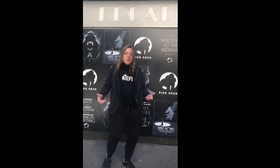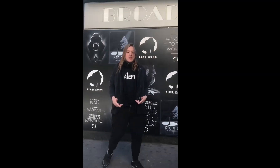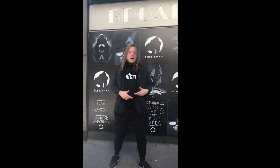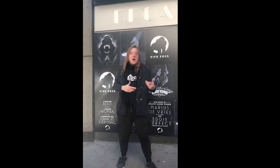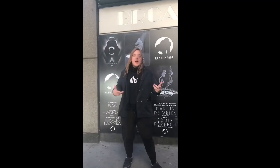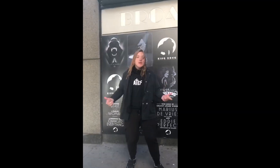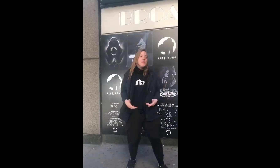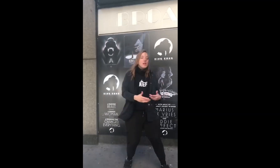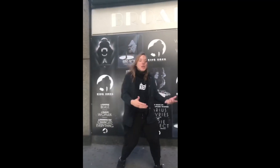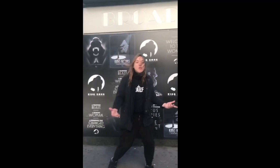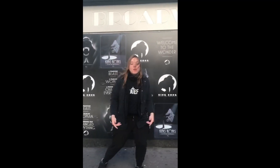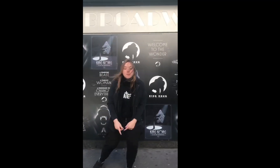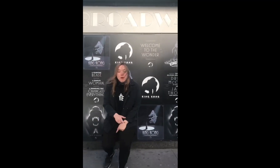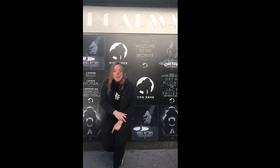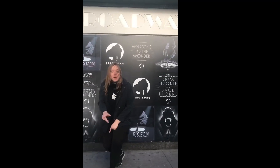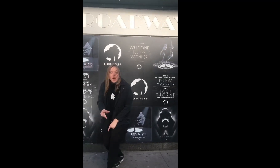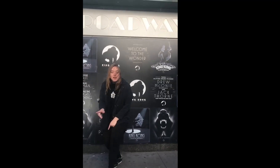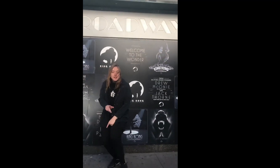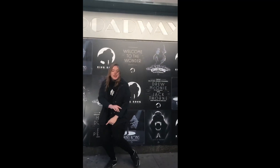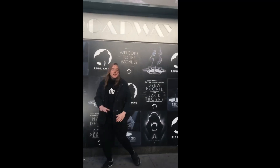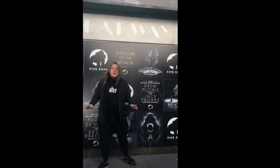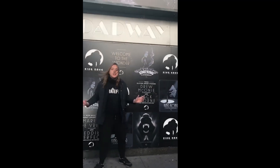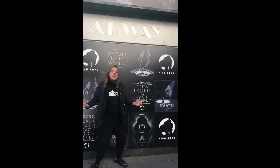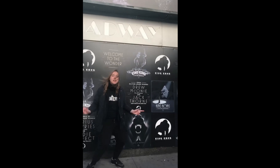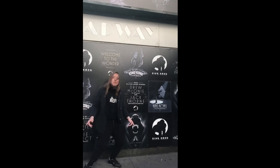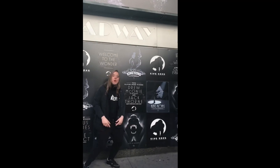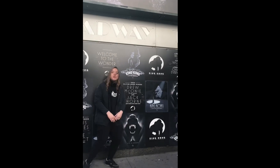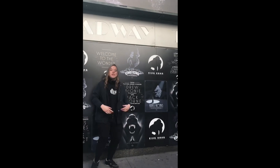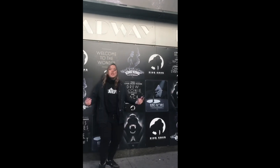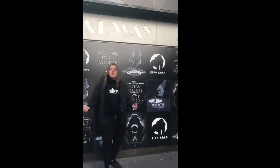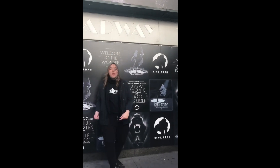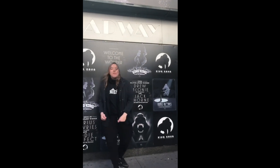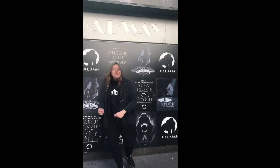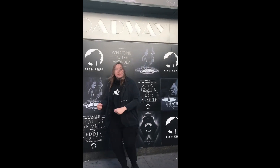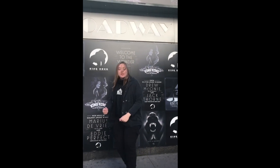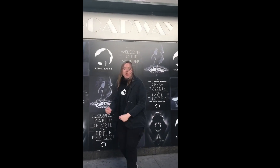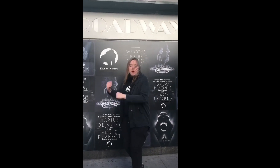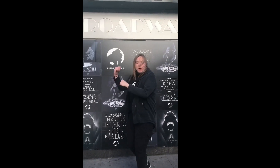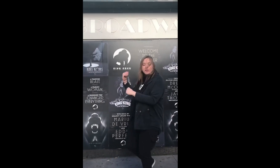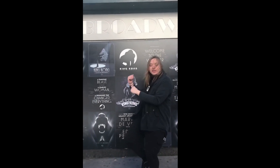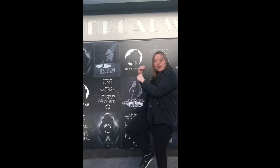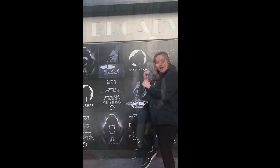Every day a star is born, let your wings fly and soar. Come on, even up the score.